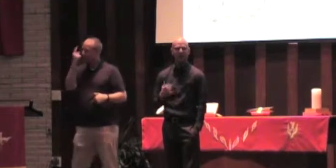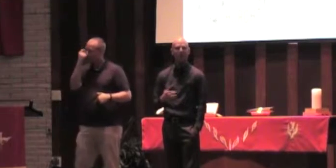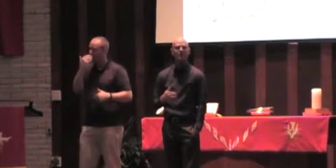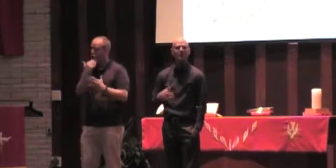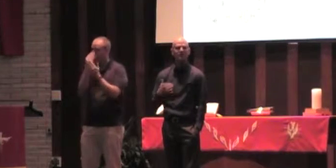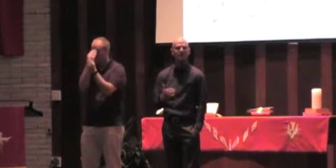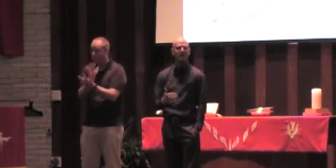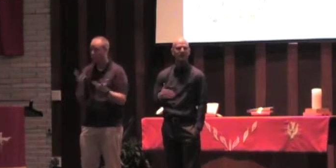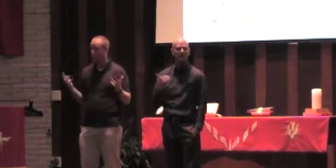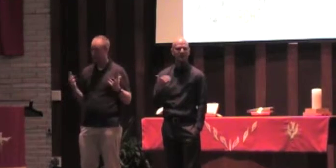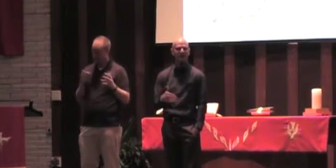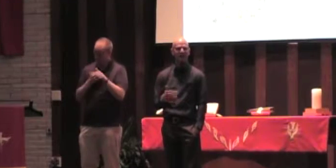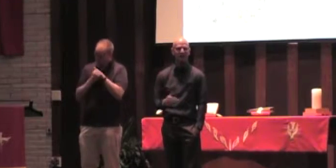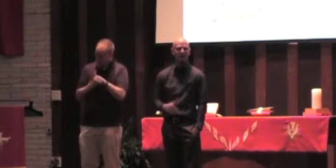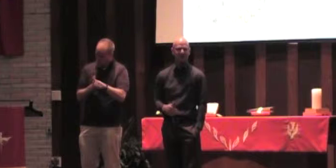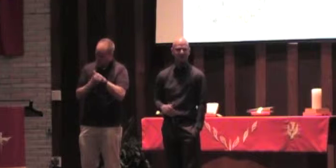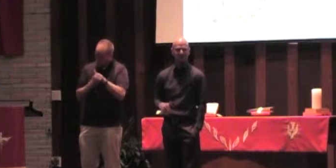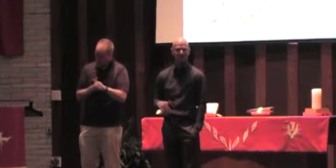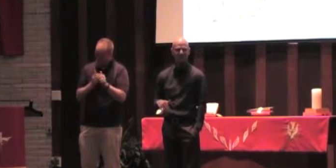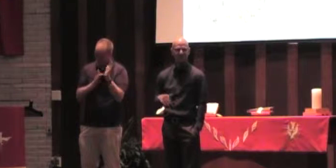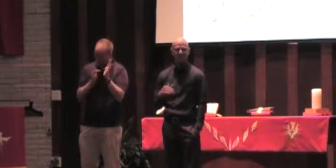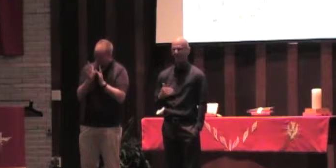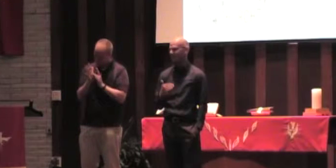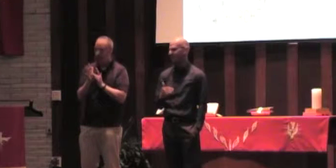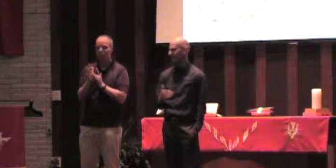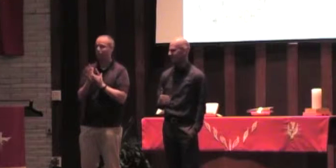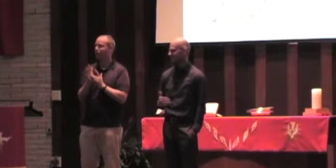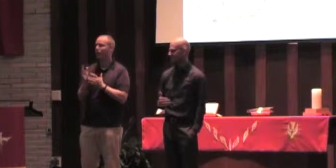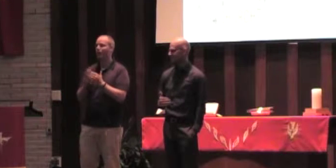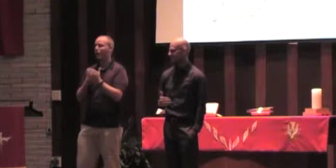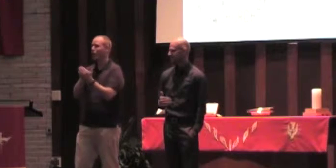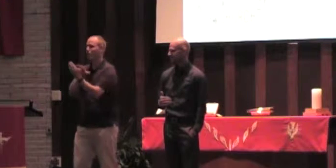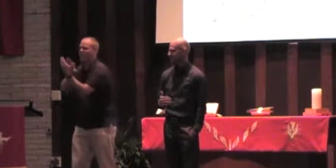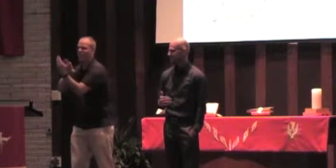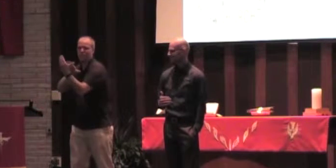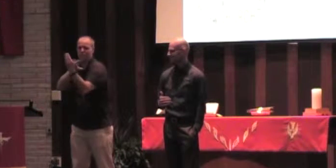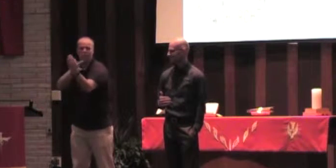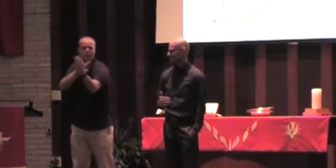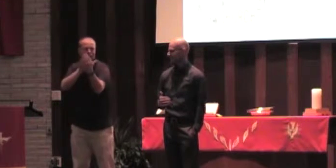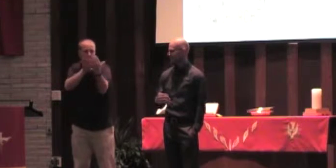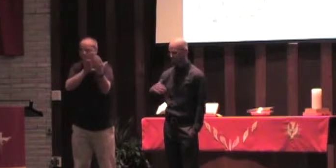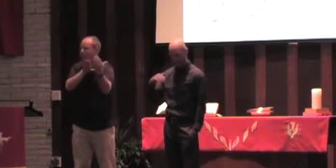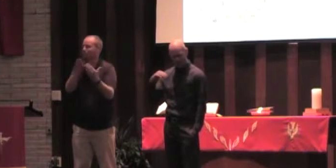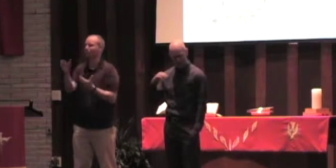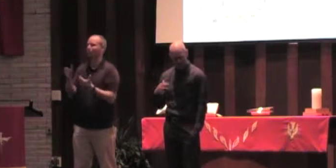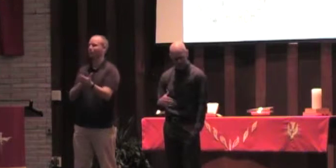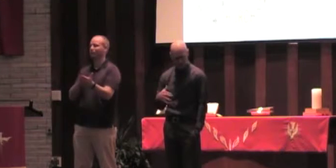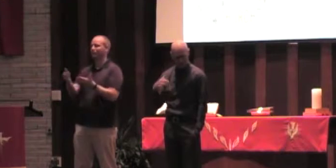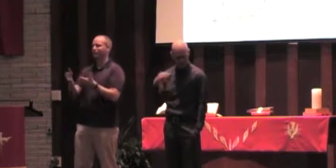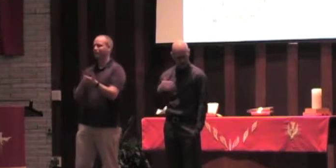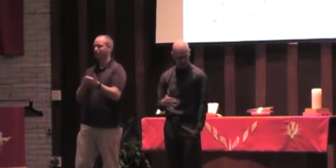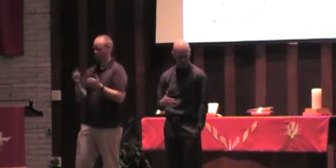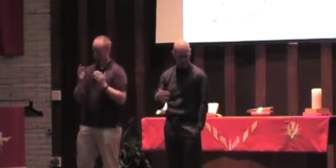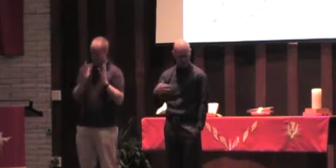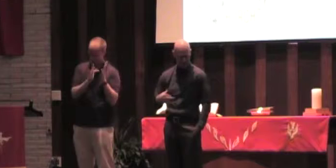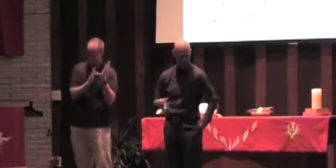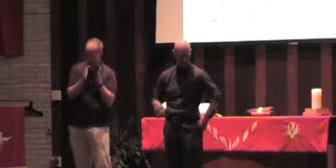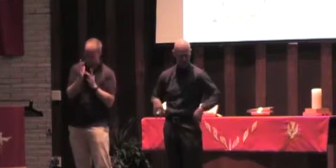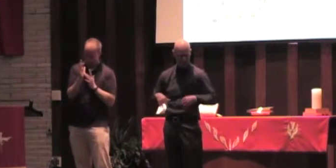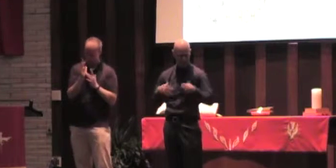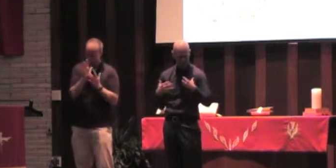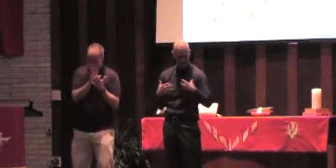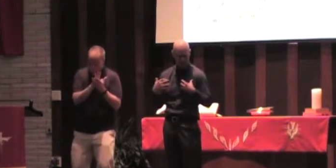it will always confront the power structures of its day. That when the gospel of Jesus